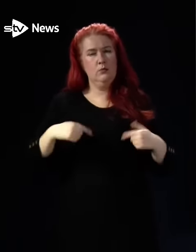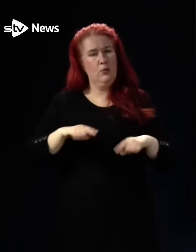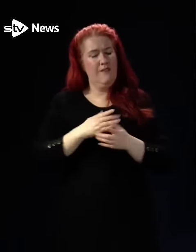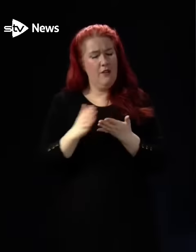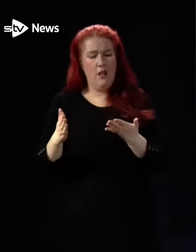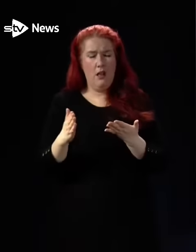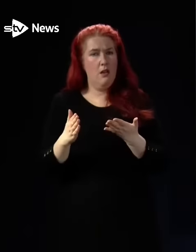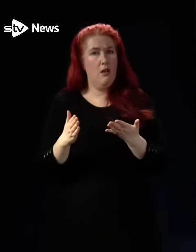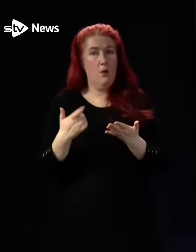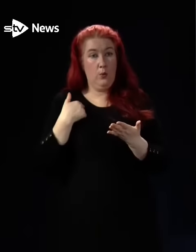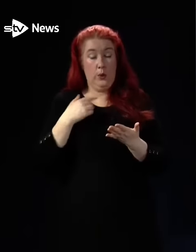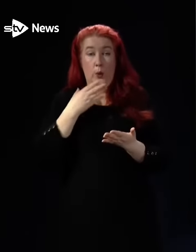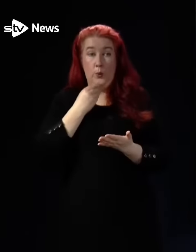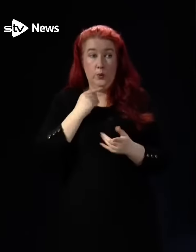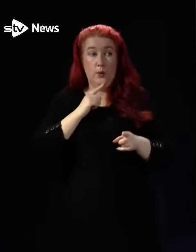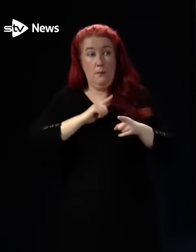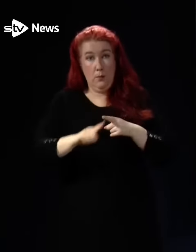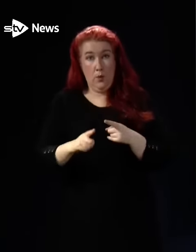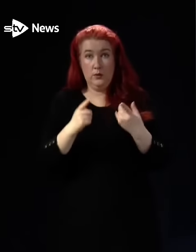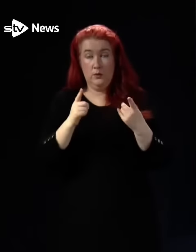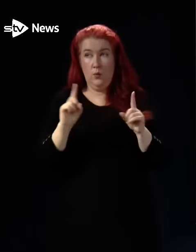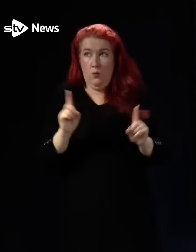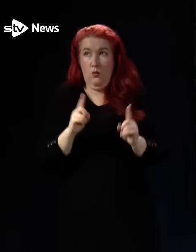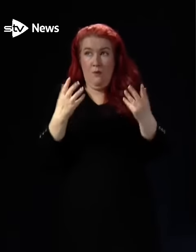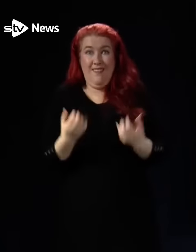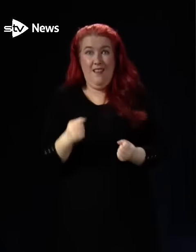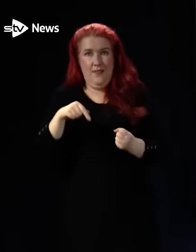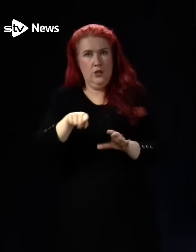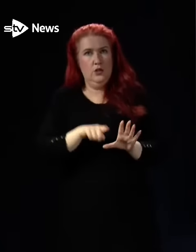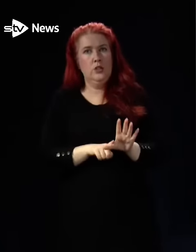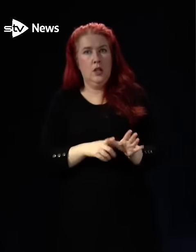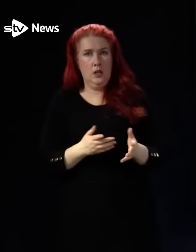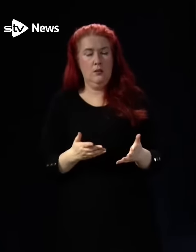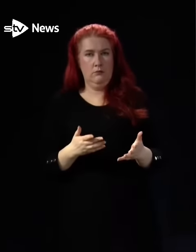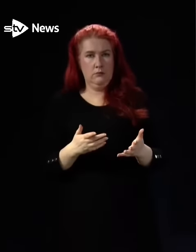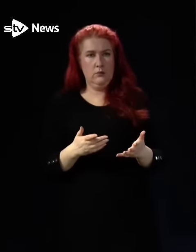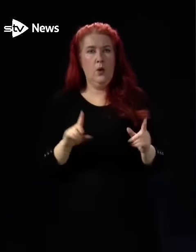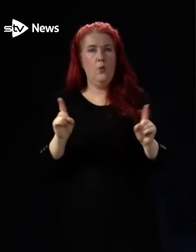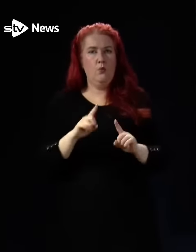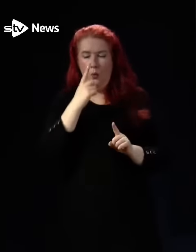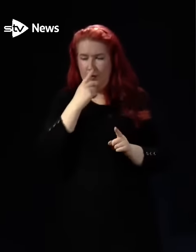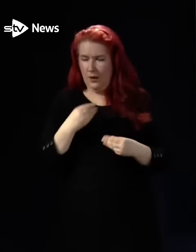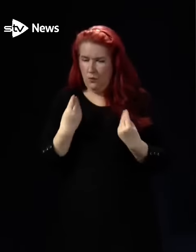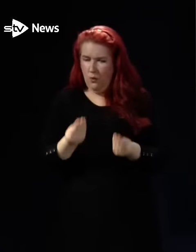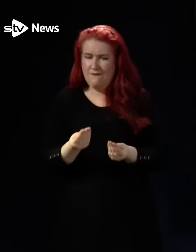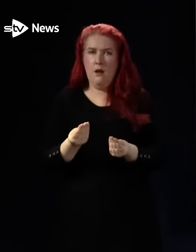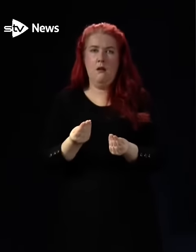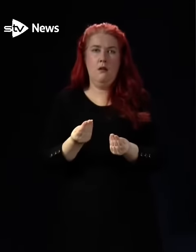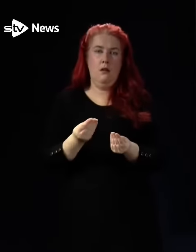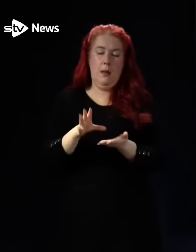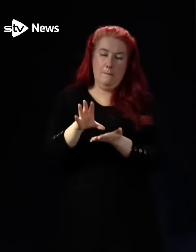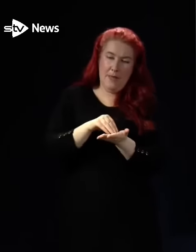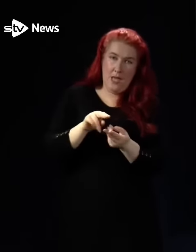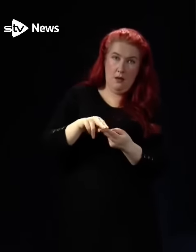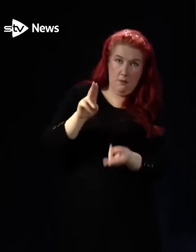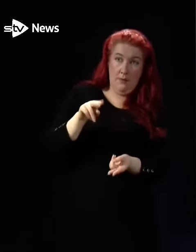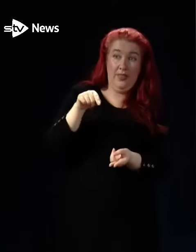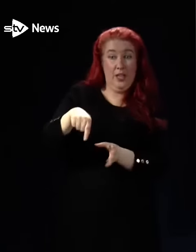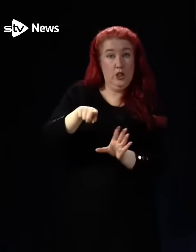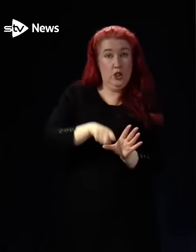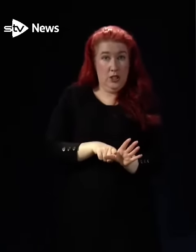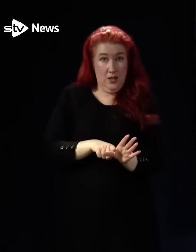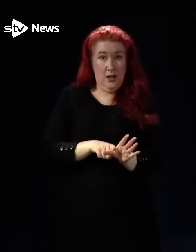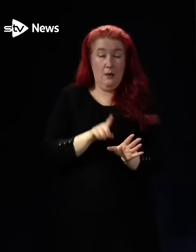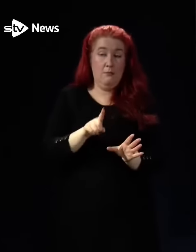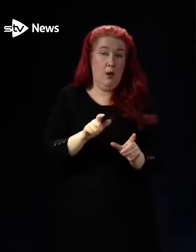maximised within the resources we have this year what we were able to offer in the way of pay increases this year. But